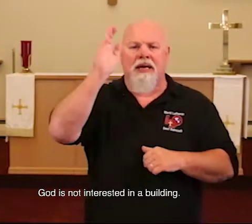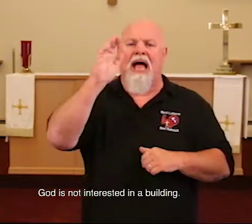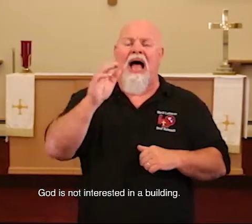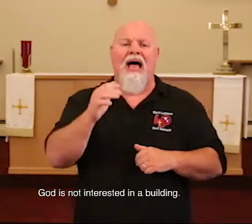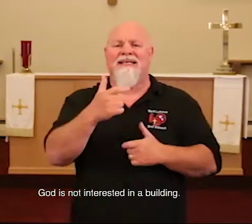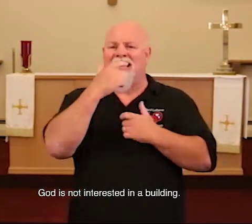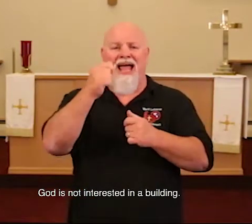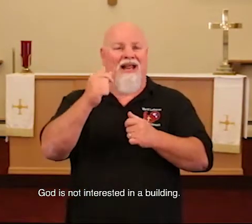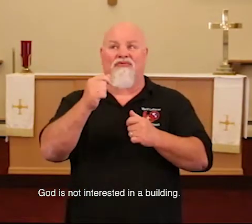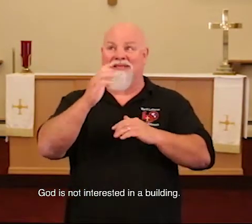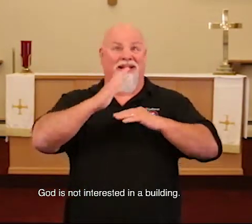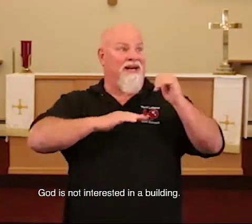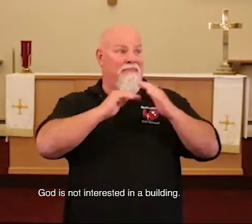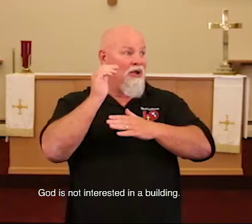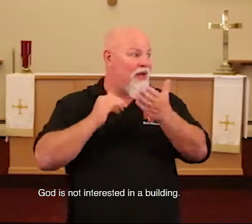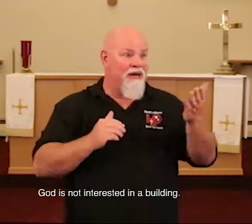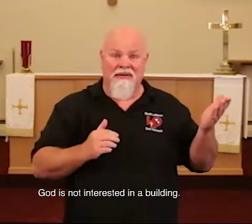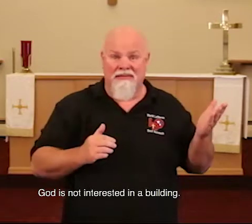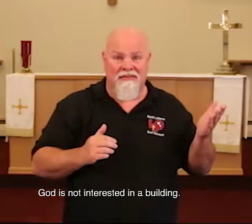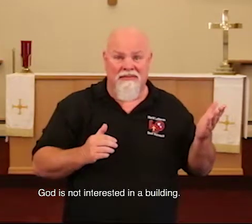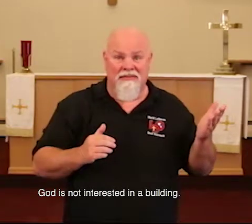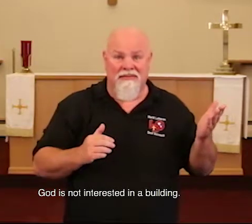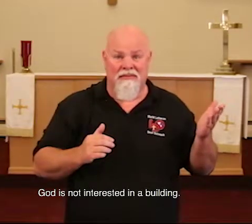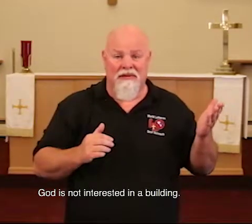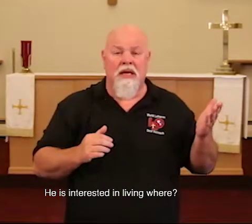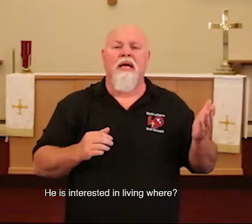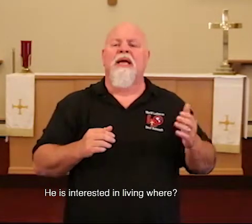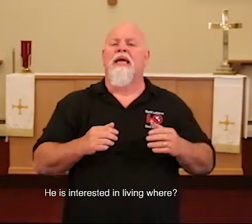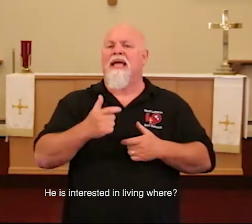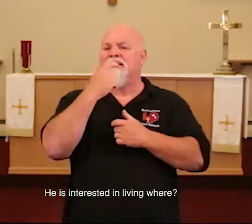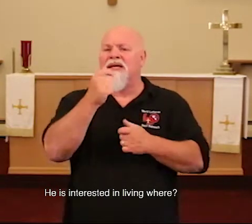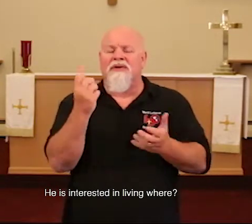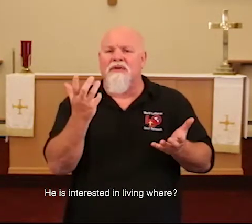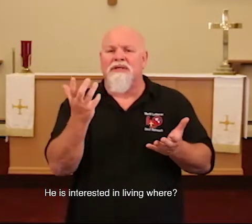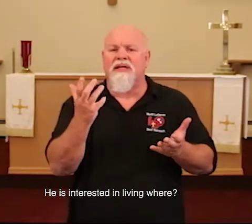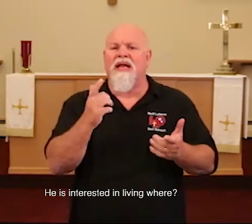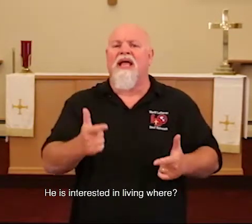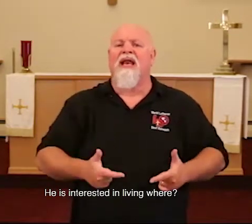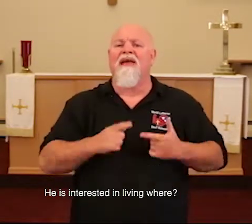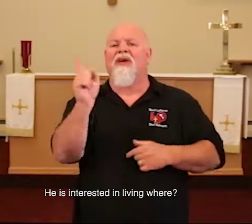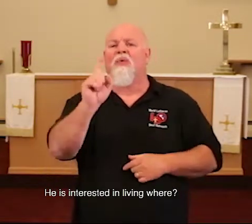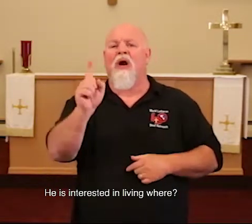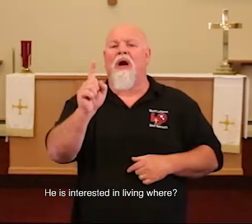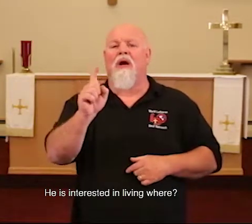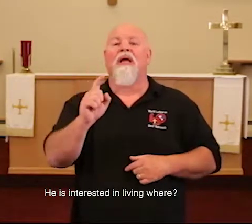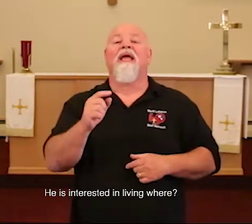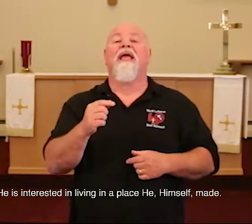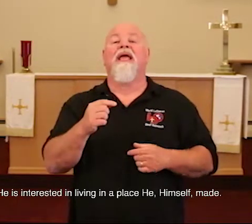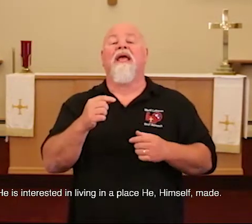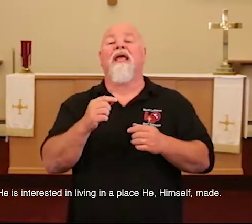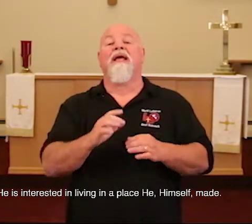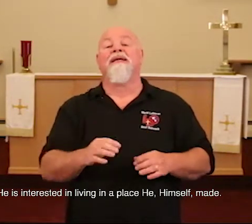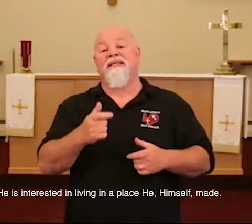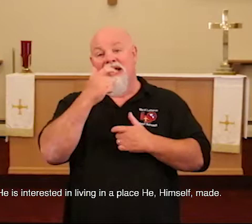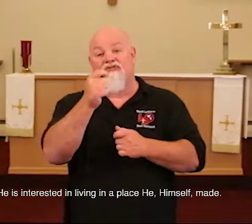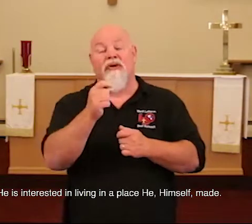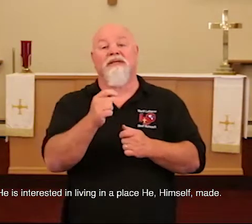God is not interested in the building. He is interested in living where? He is interested